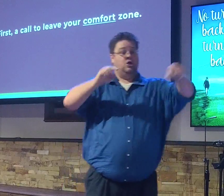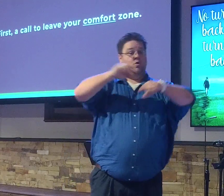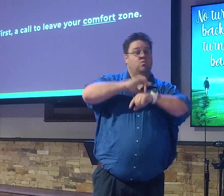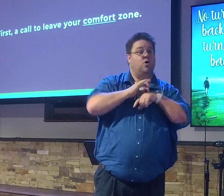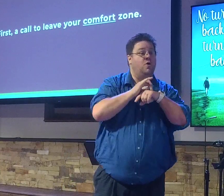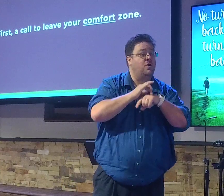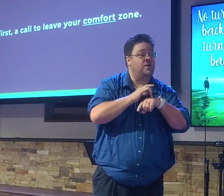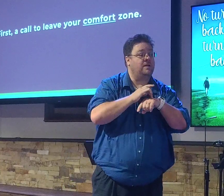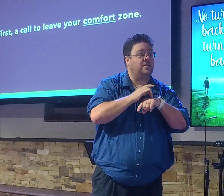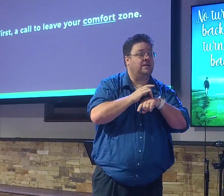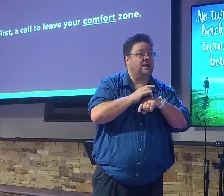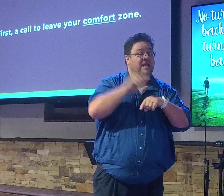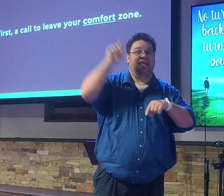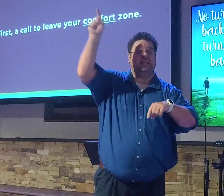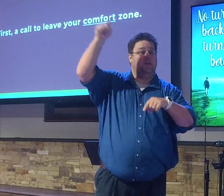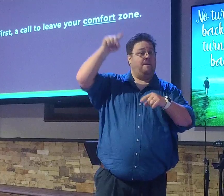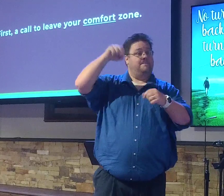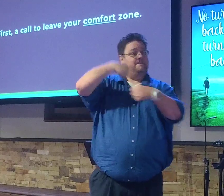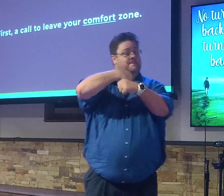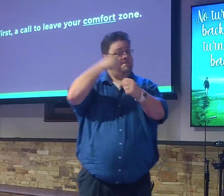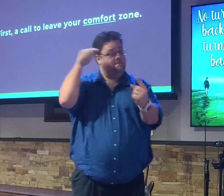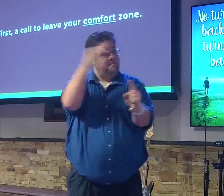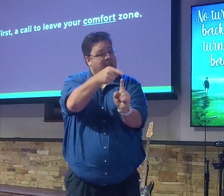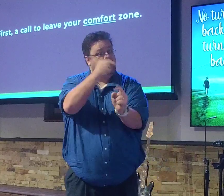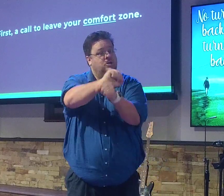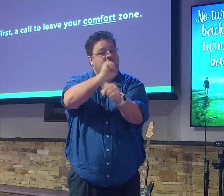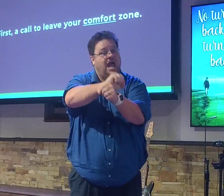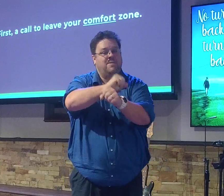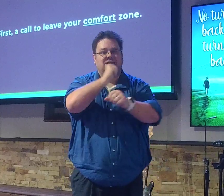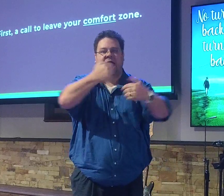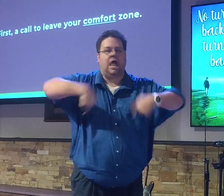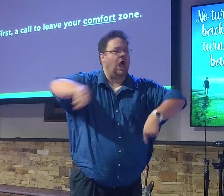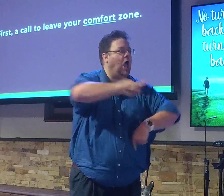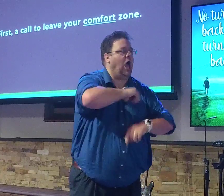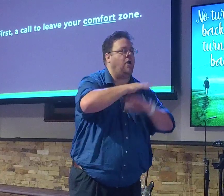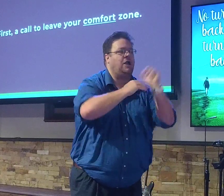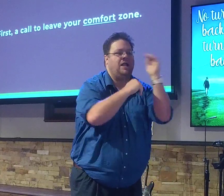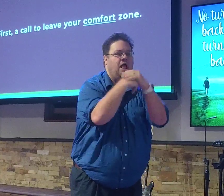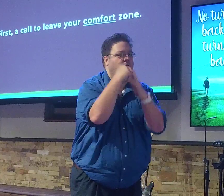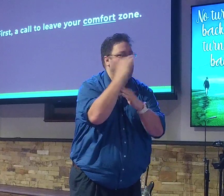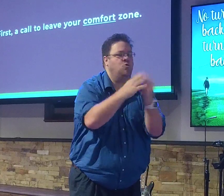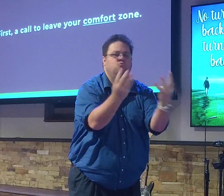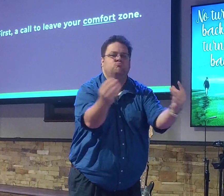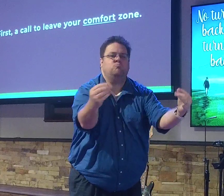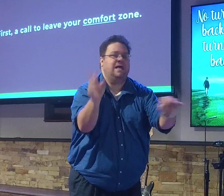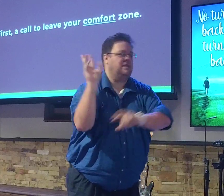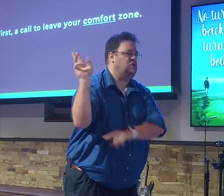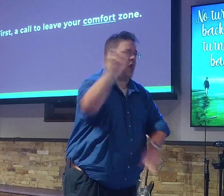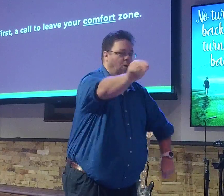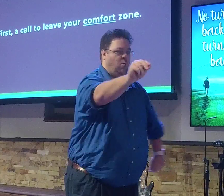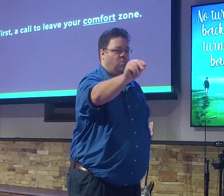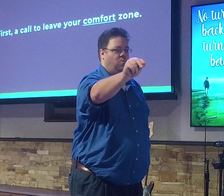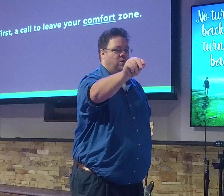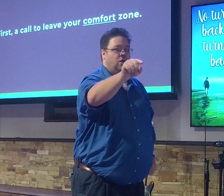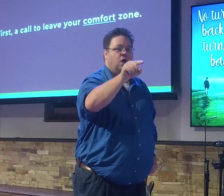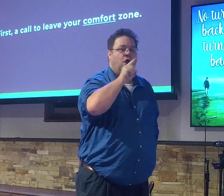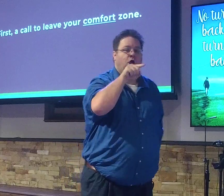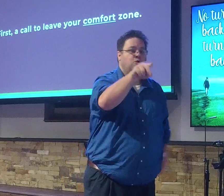sergeant, his main concern is not our convenience. It's to get us ready to be able to make battle